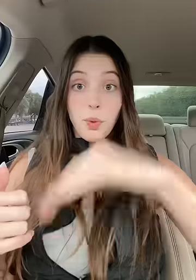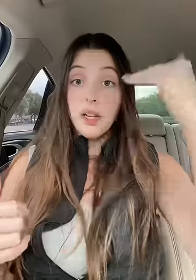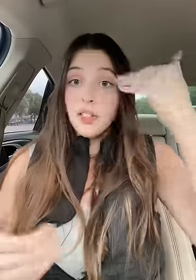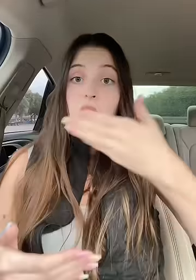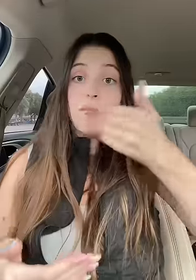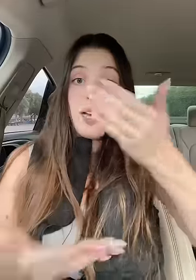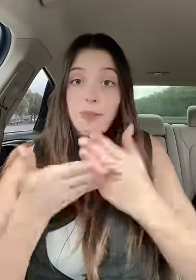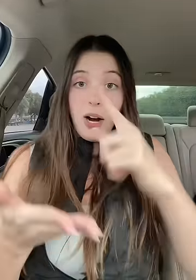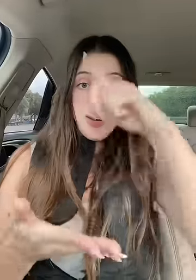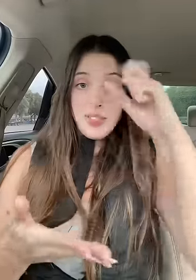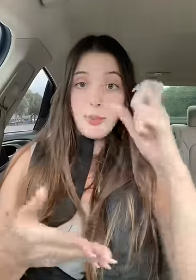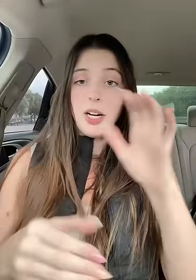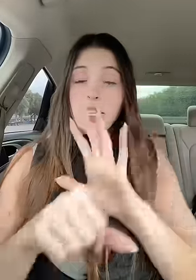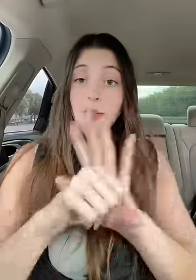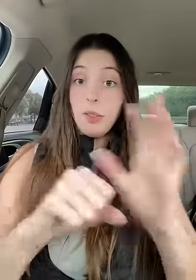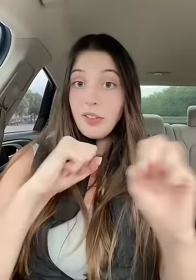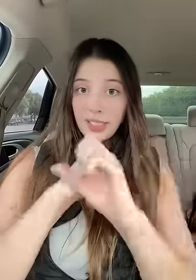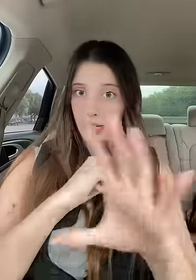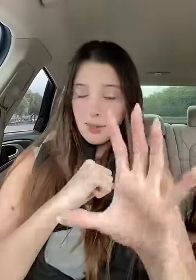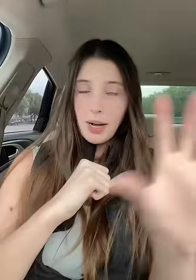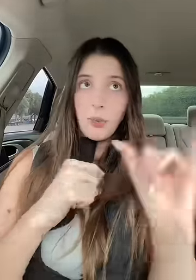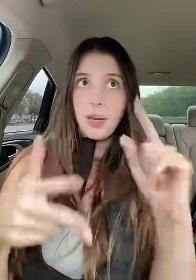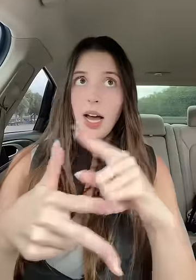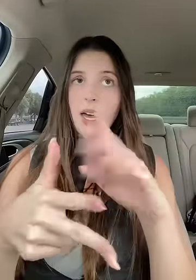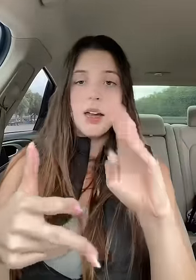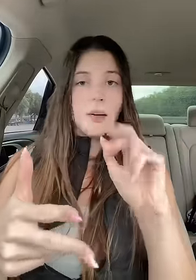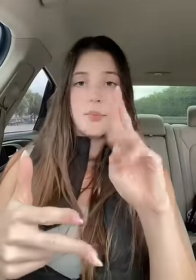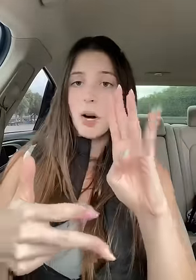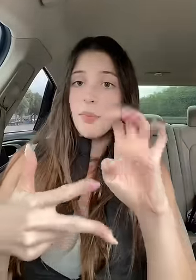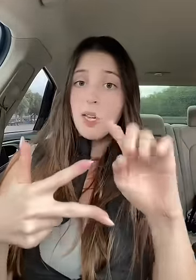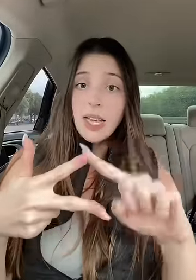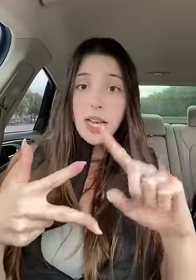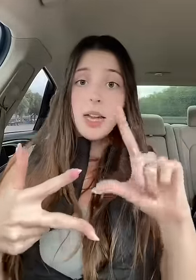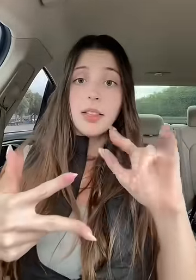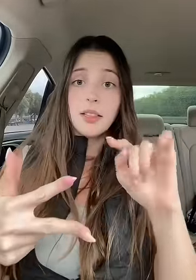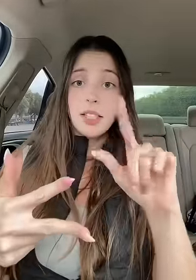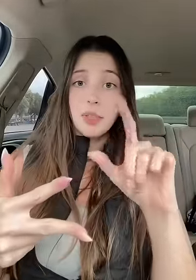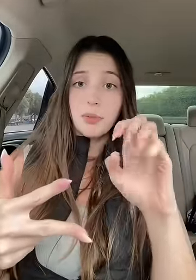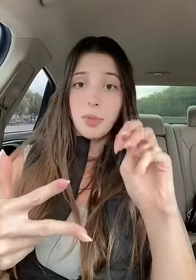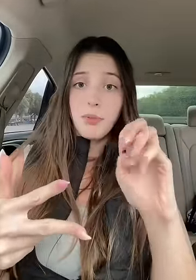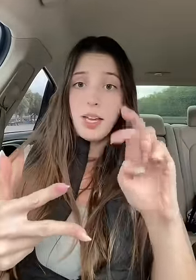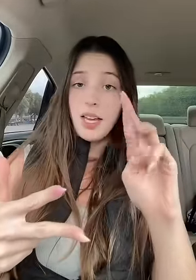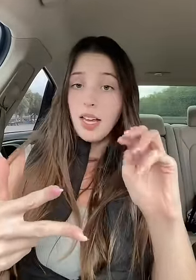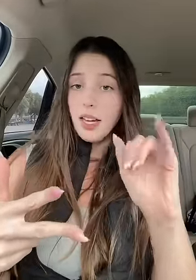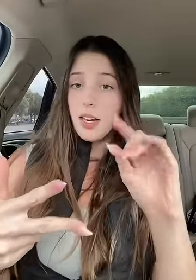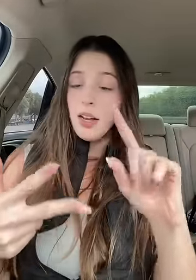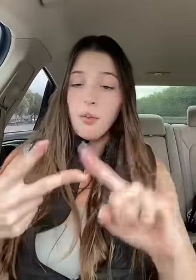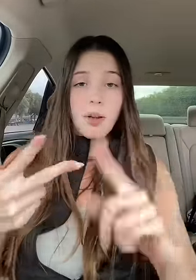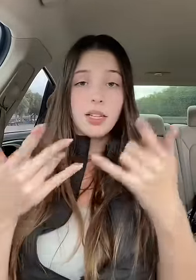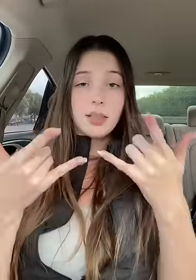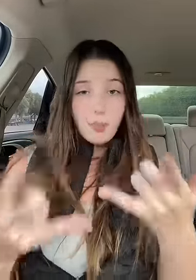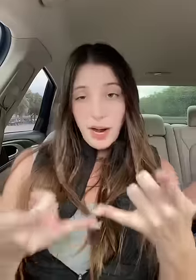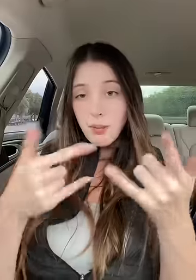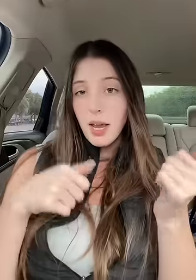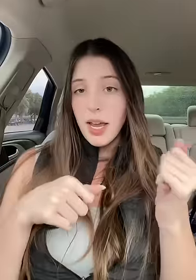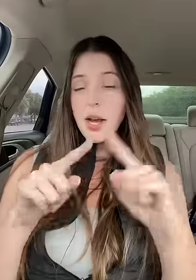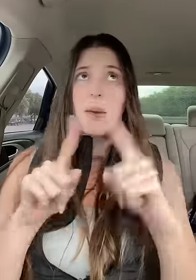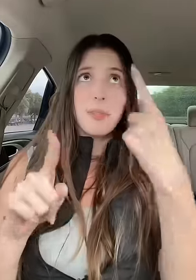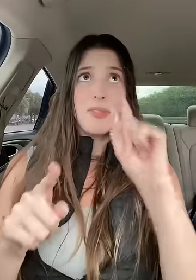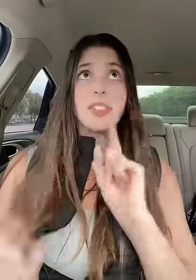We all know the best part of summer is the movies that come out. We got Barbie, The Little Mermaid, got Spider-Man, but for